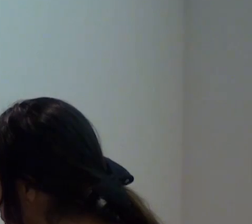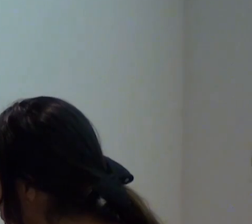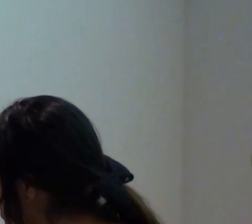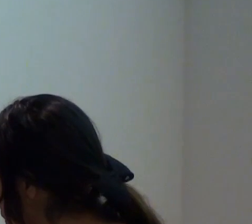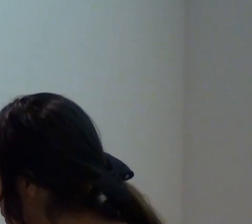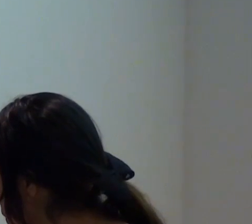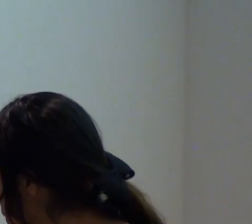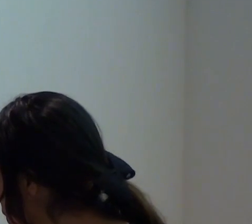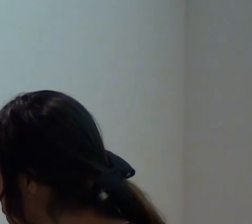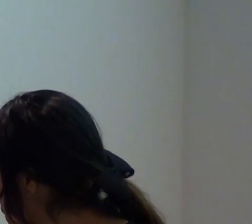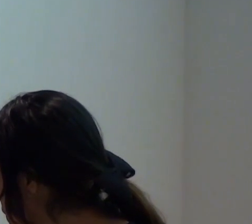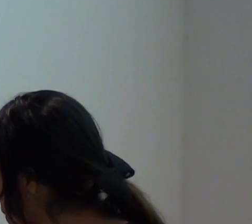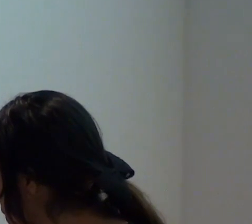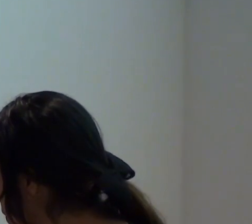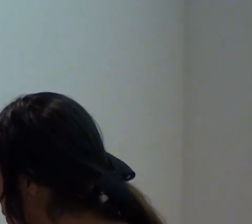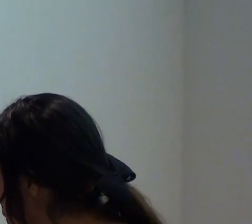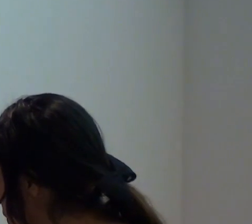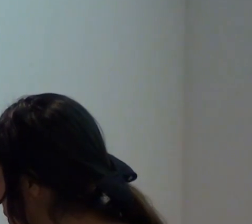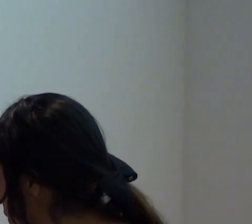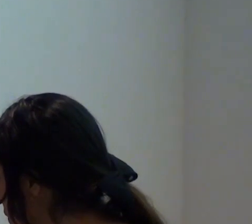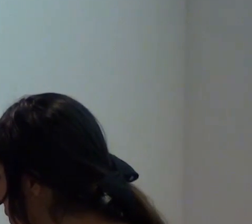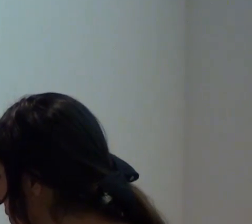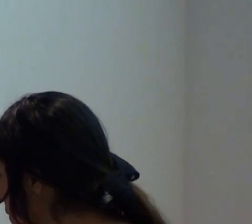methods of